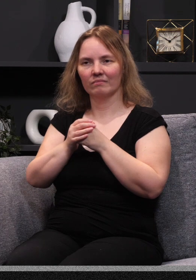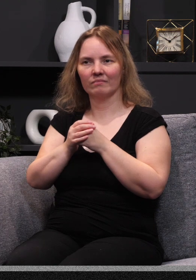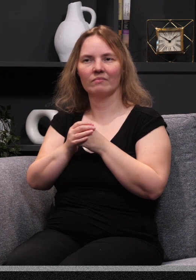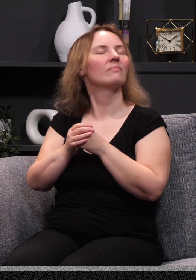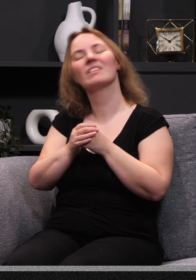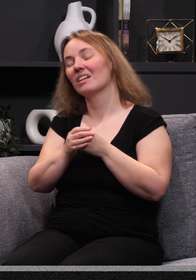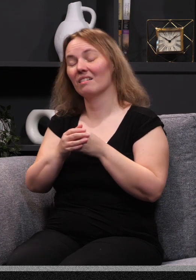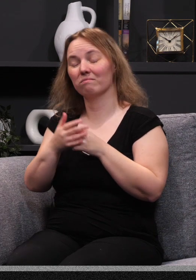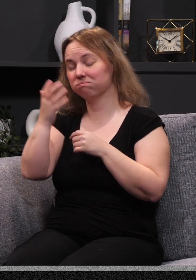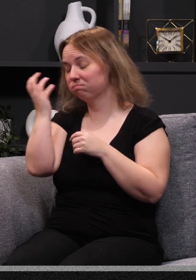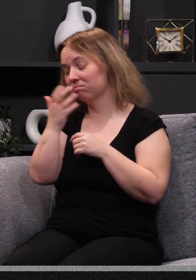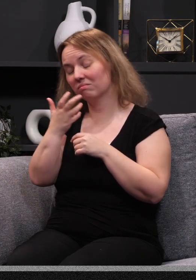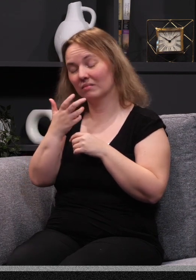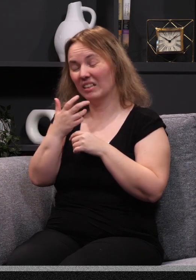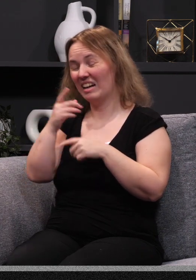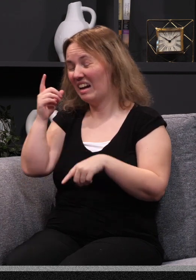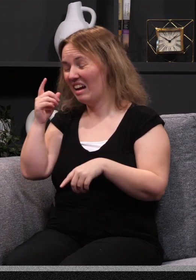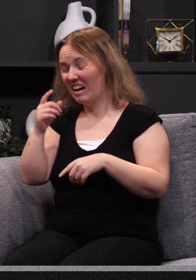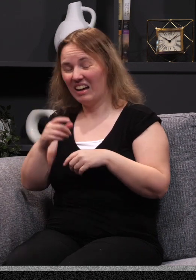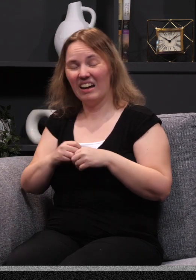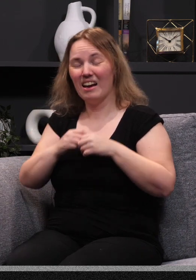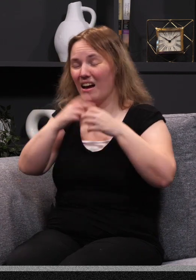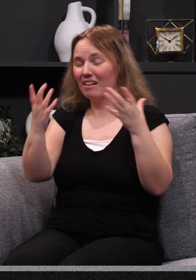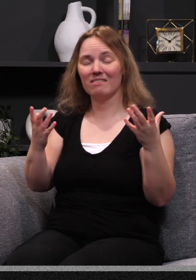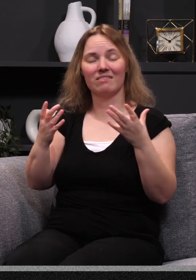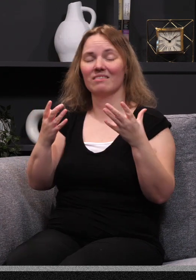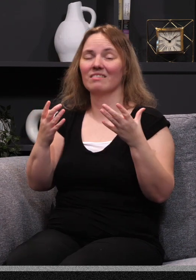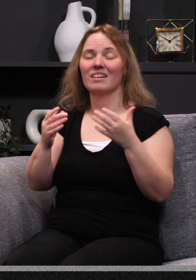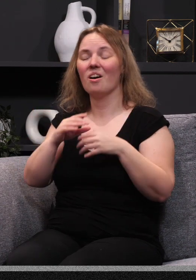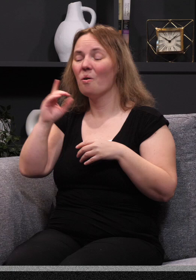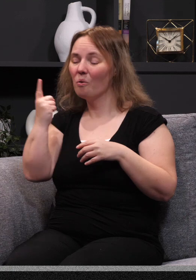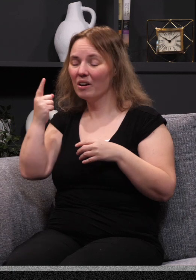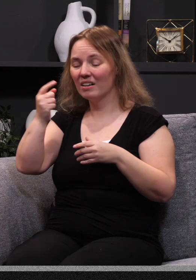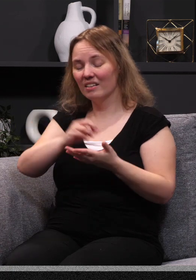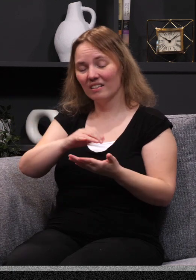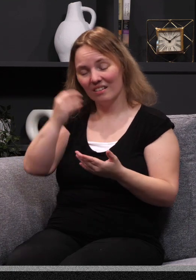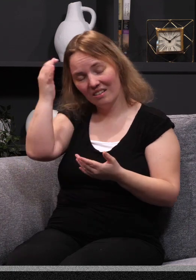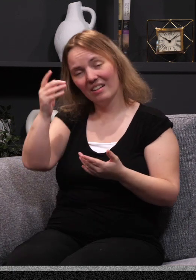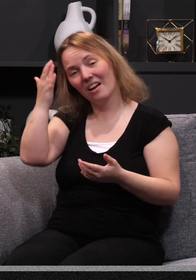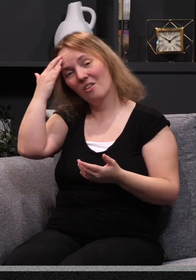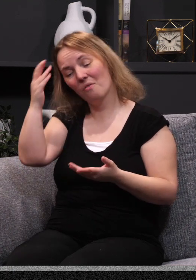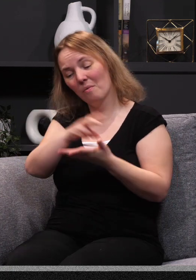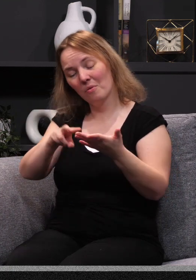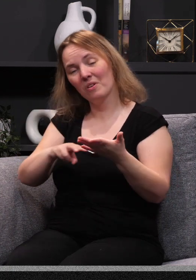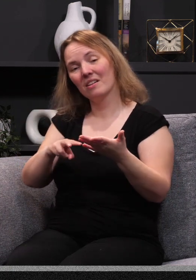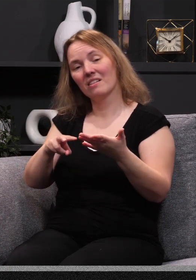that be? It's too profound for me to understand. But one of the things I do know from reading the Word of God is that Jesus and I